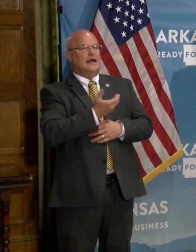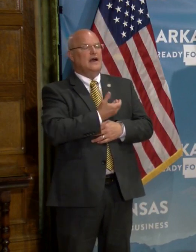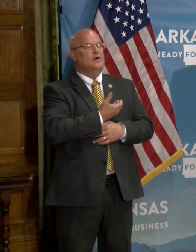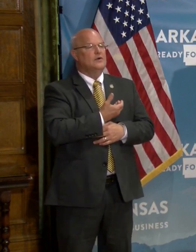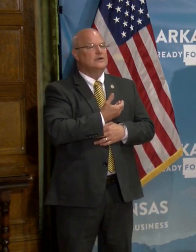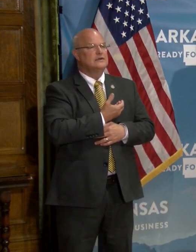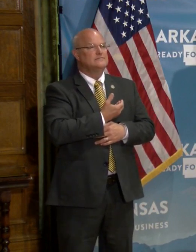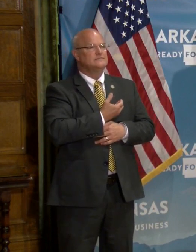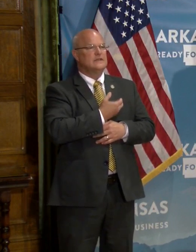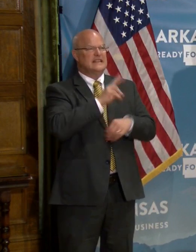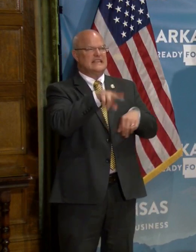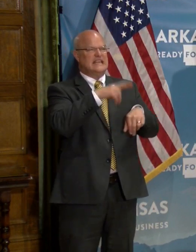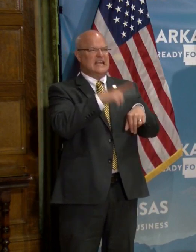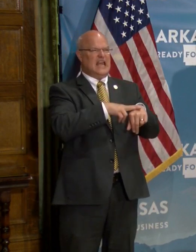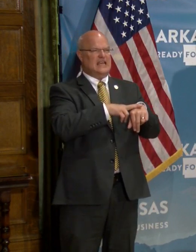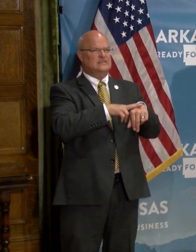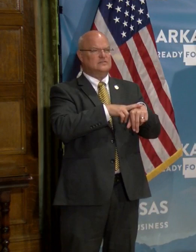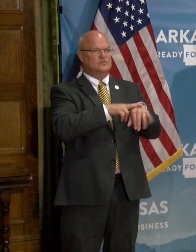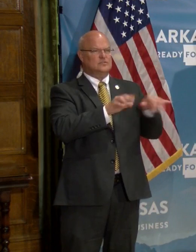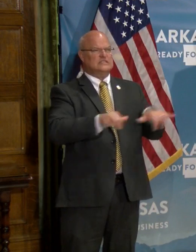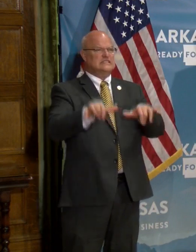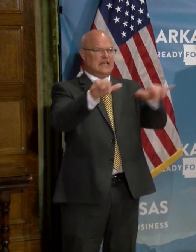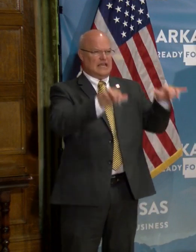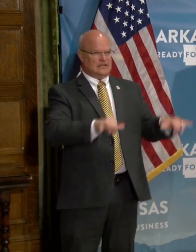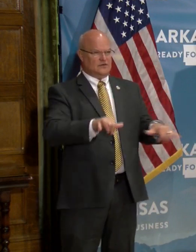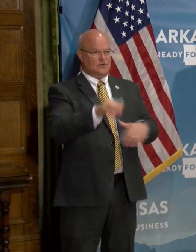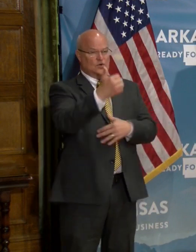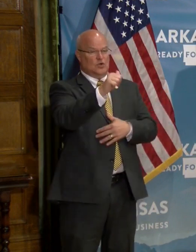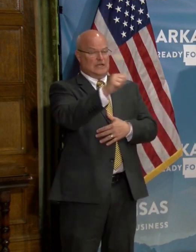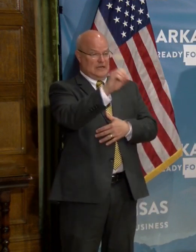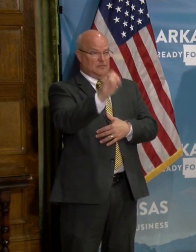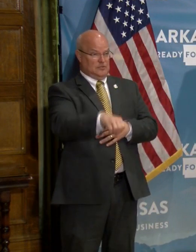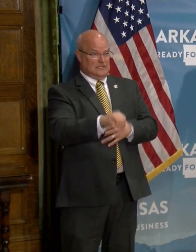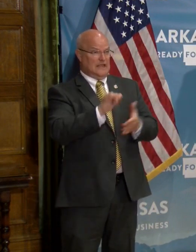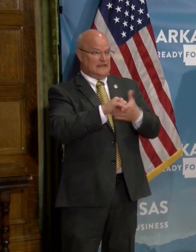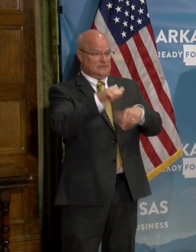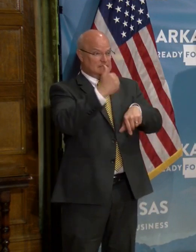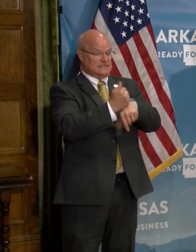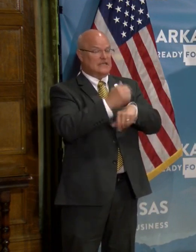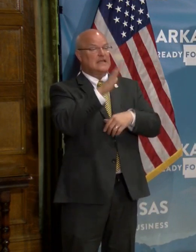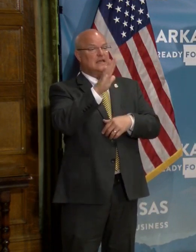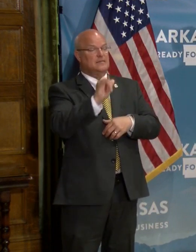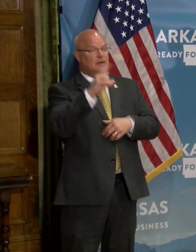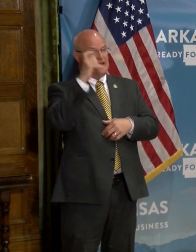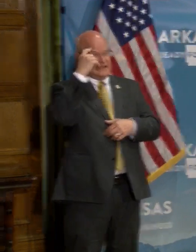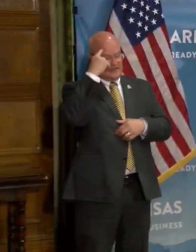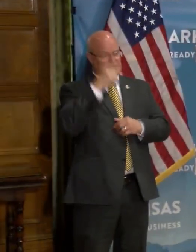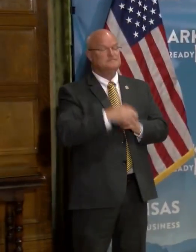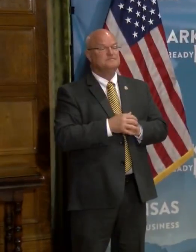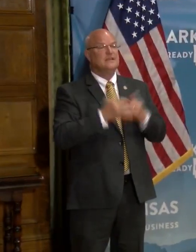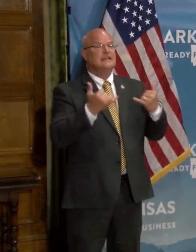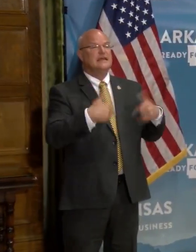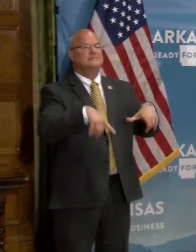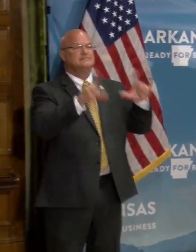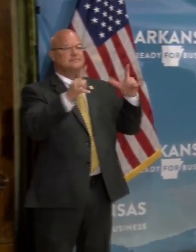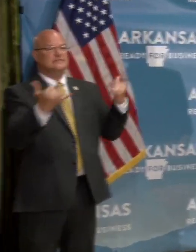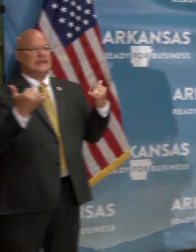the national standard of 10 percent or goal that has been set. Let's go through the charts today.